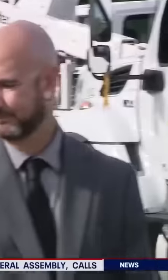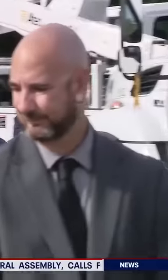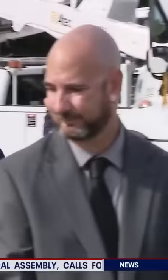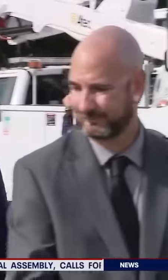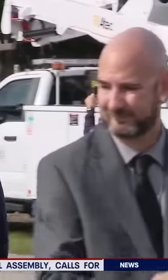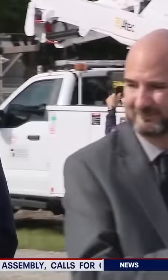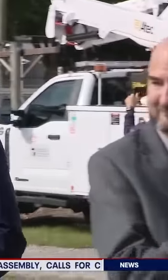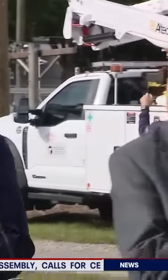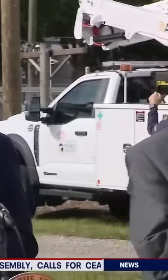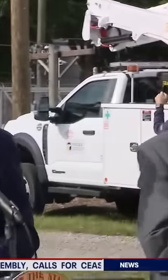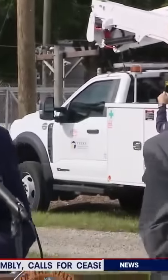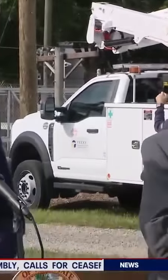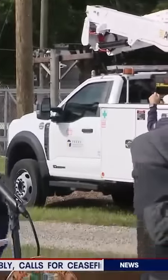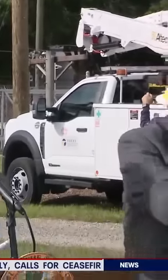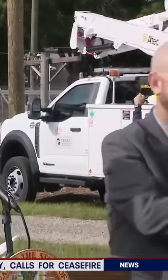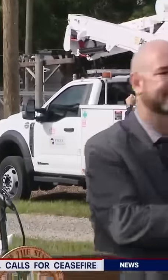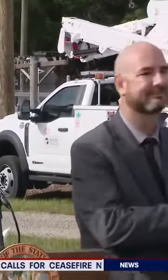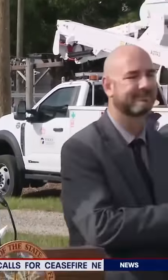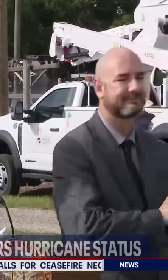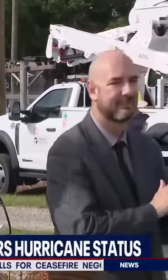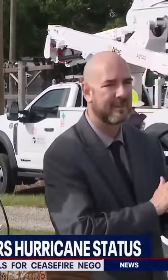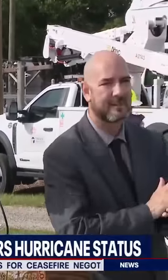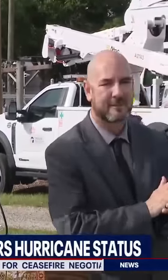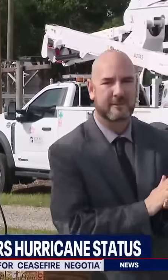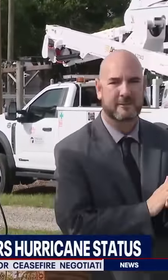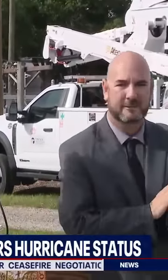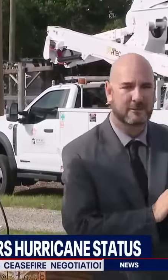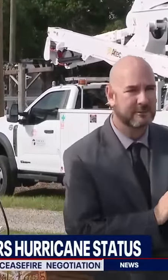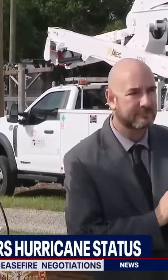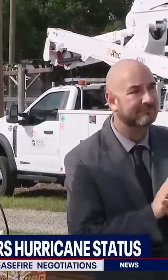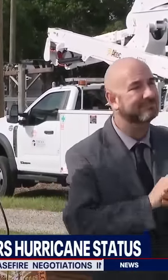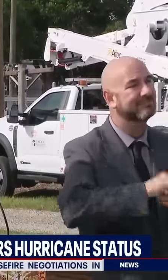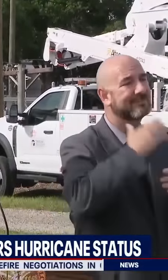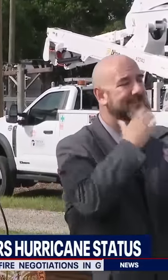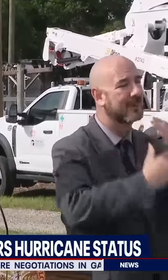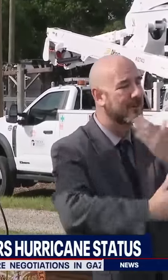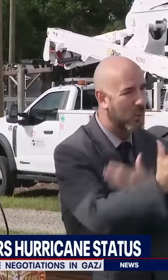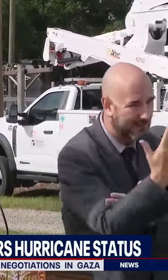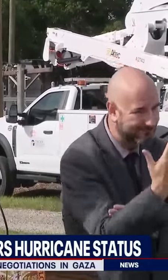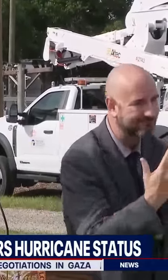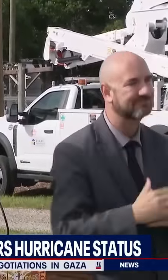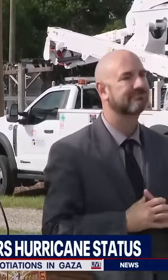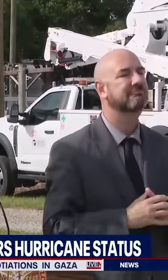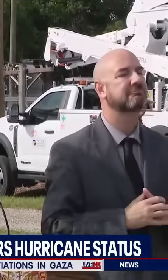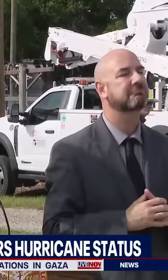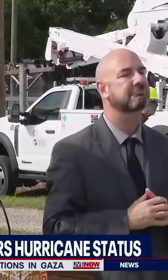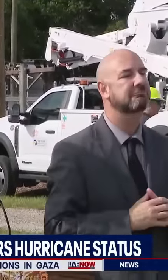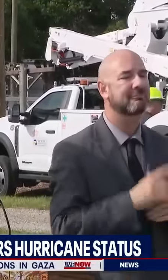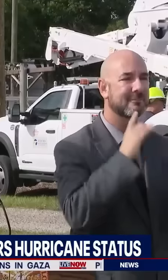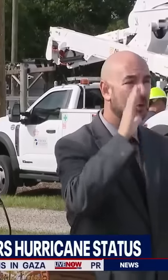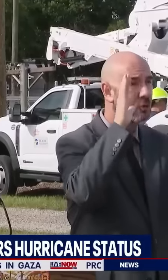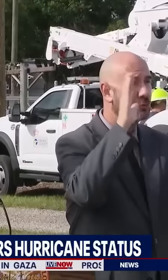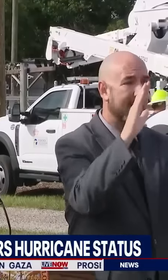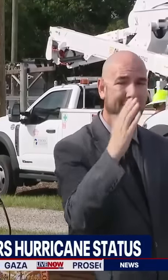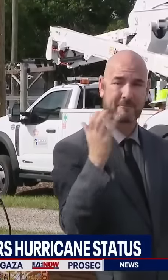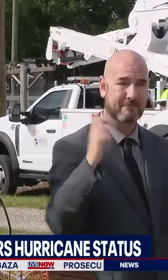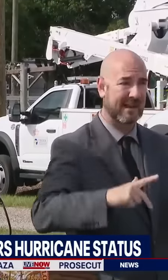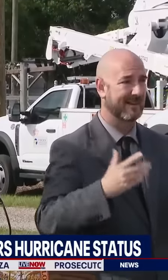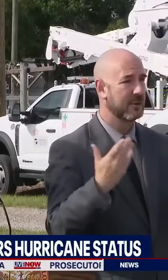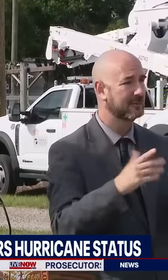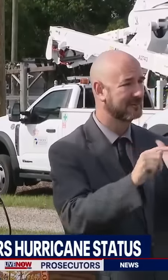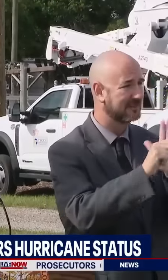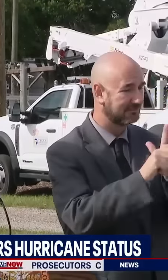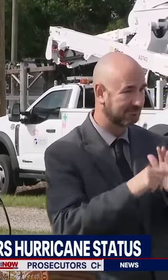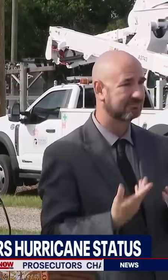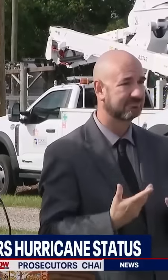Welcome back here on Live Now from Fox. We do have Florida Governor Ron DeSantis walking up to the podium here, so let's pop up the audio.